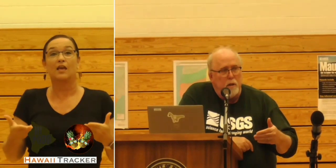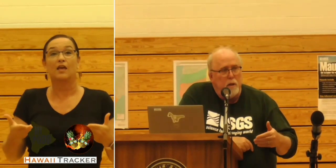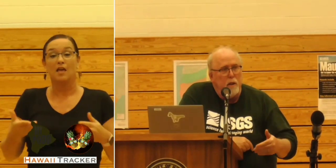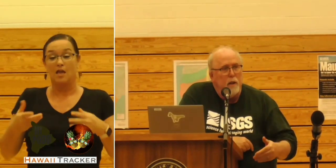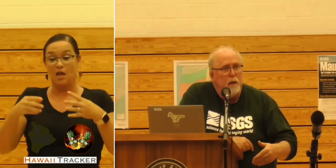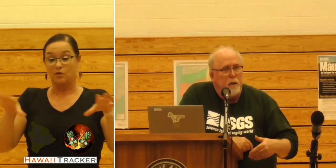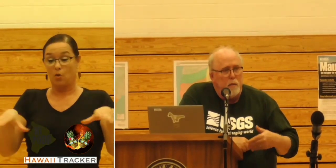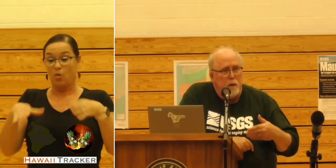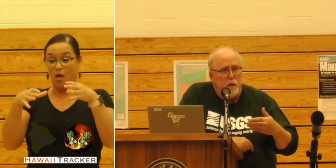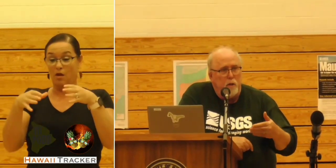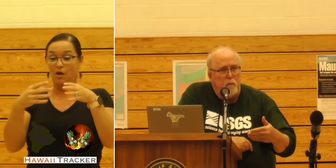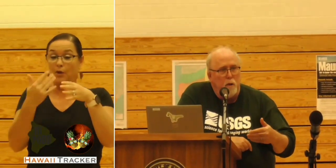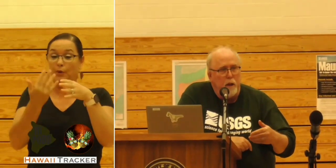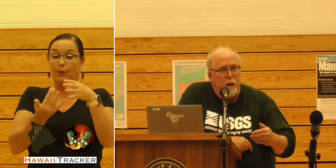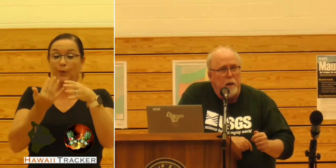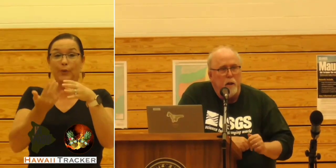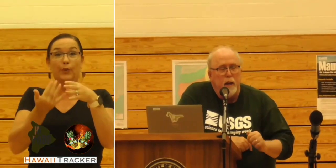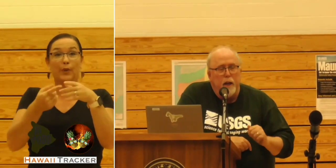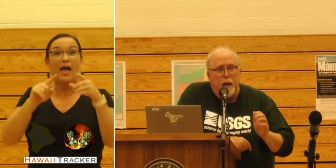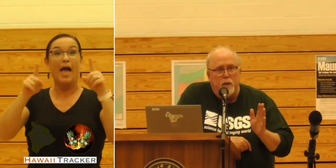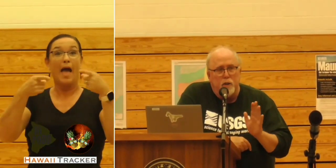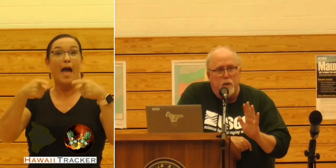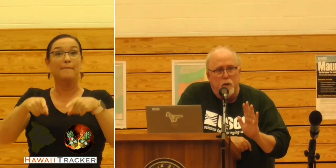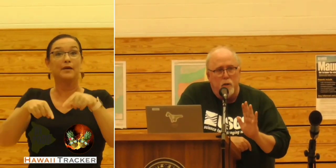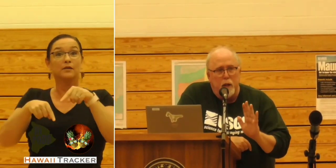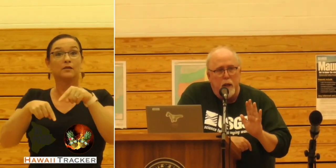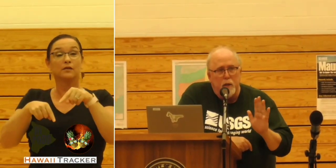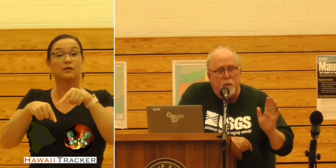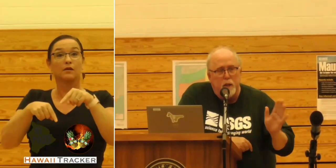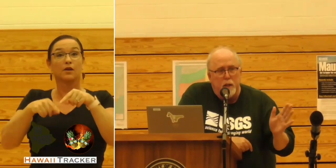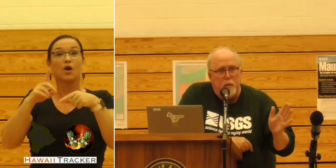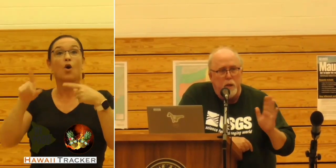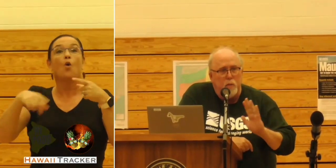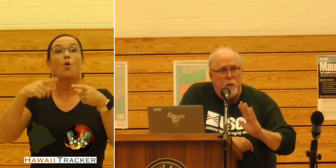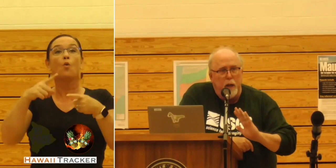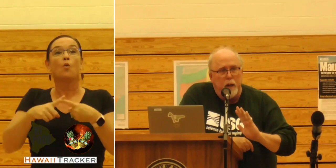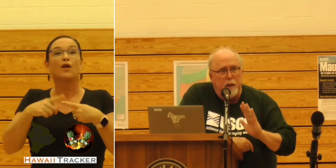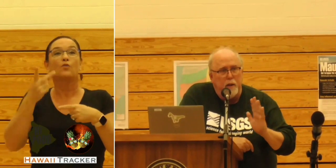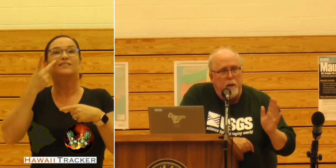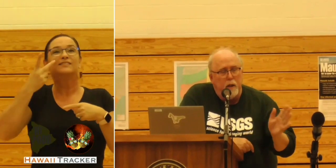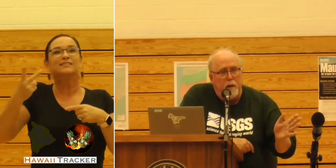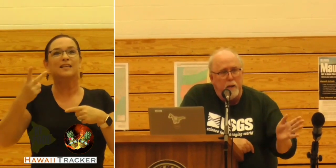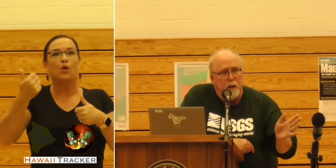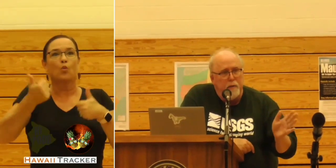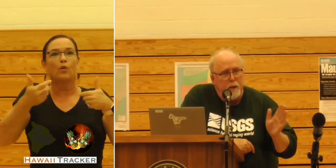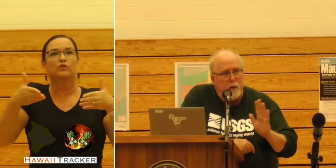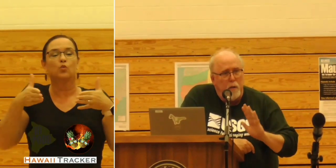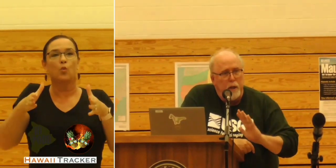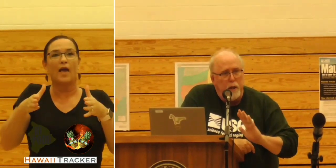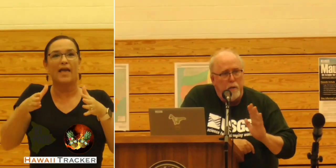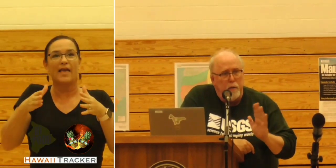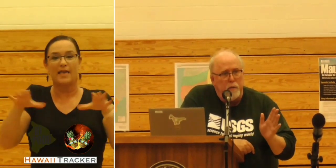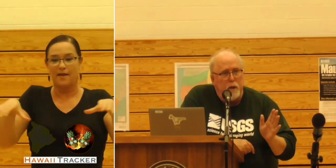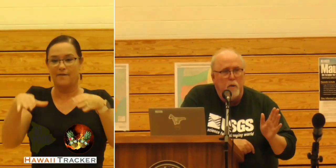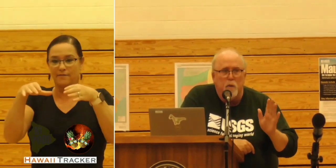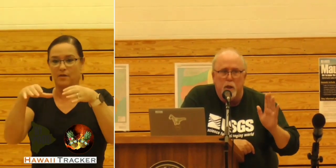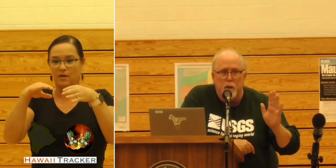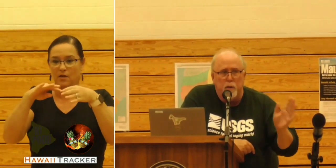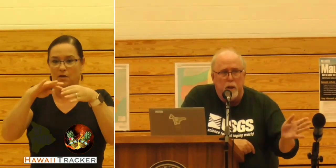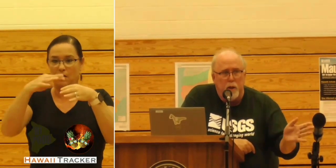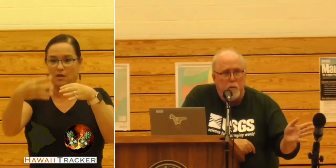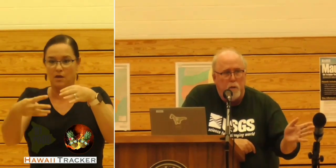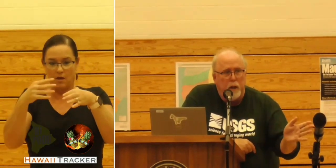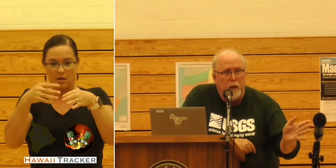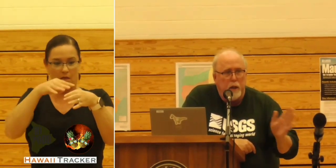starts, so we'll issue a warning there. As soon as we see which way the lava, if it's going down a rift zone,